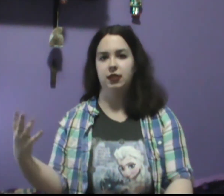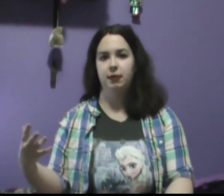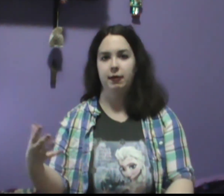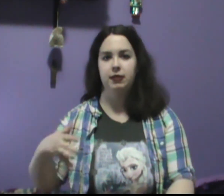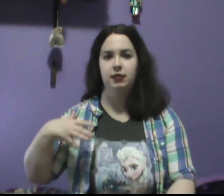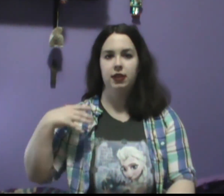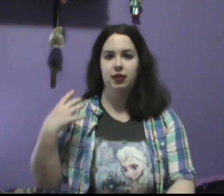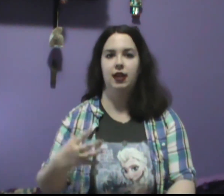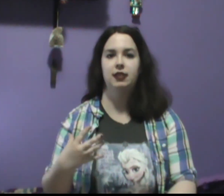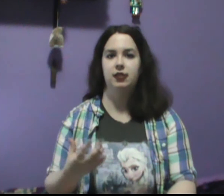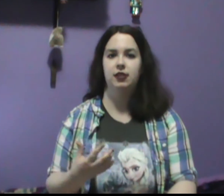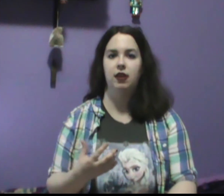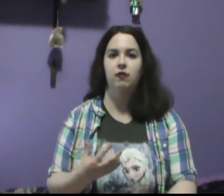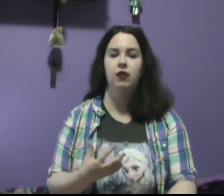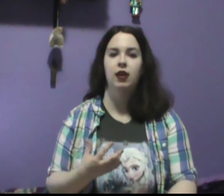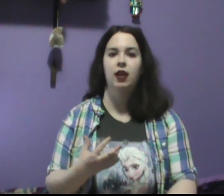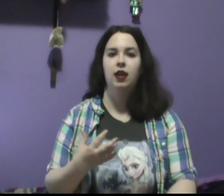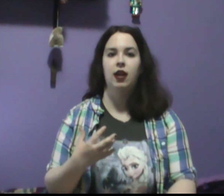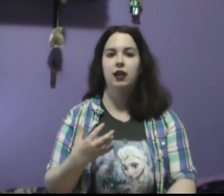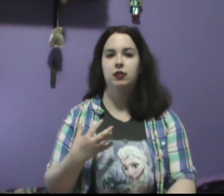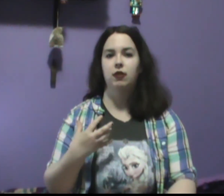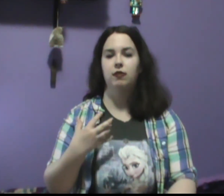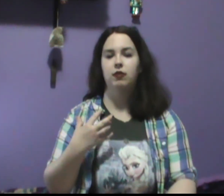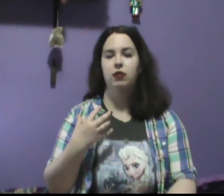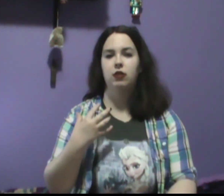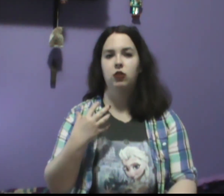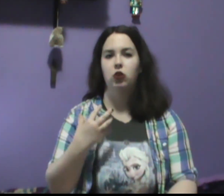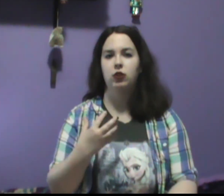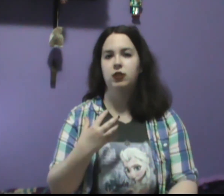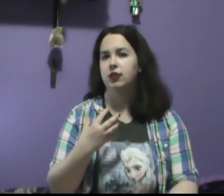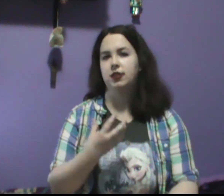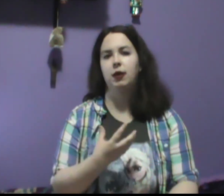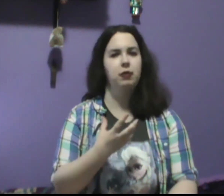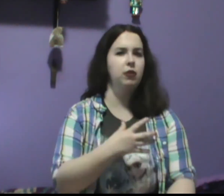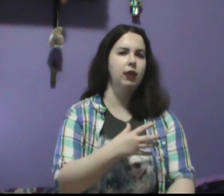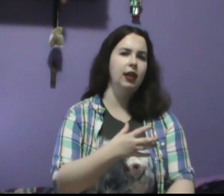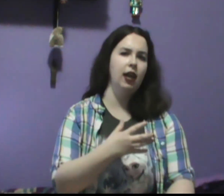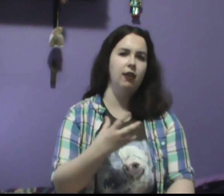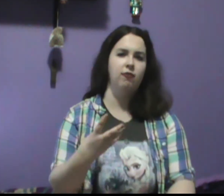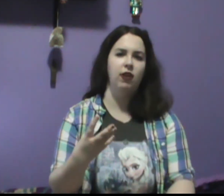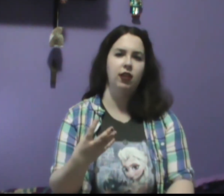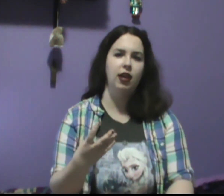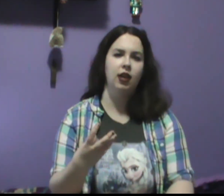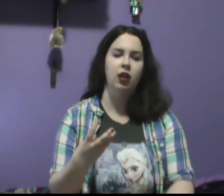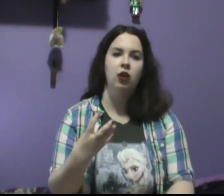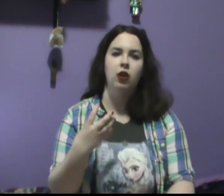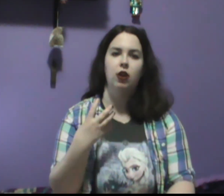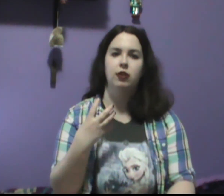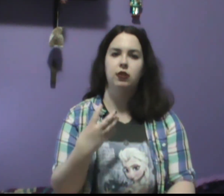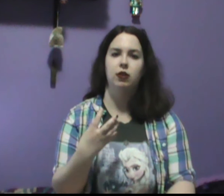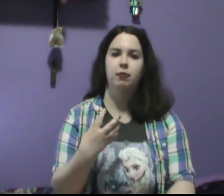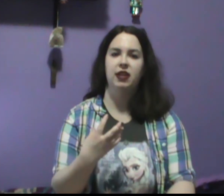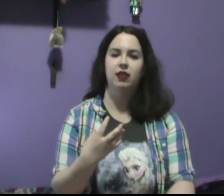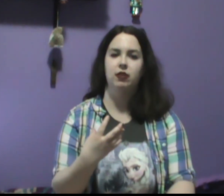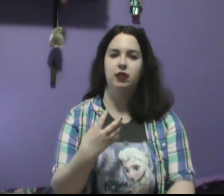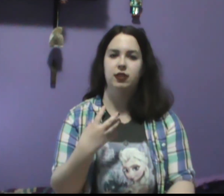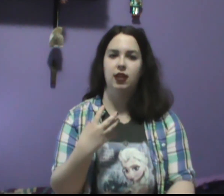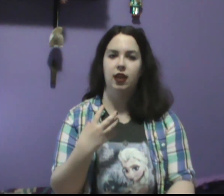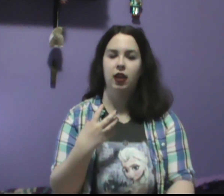experience in dance and stuff and sort of learn to some degree. I felt like her sort of being there to say like,